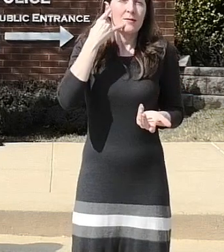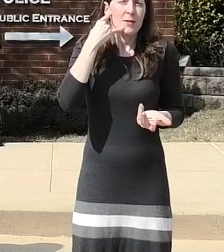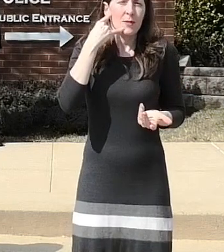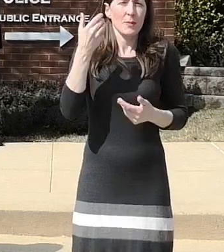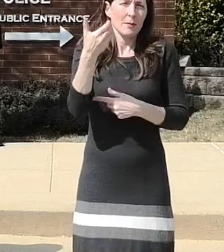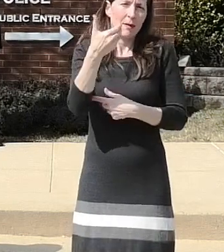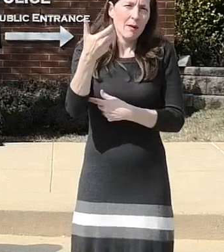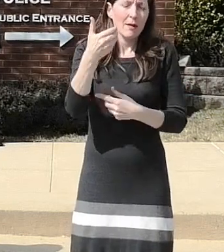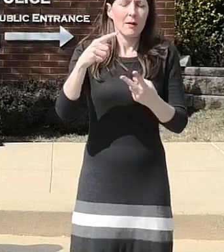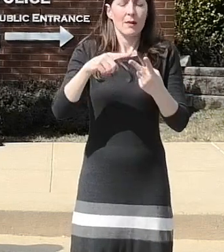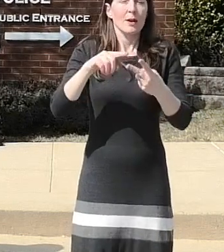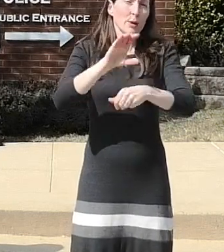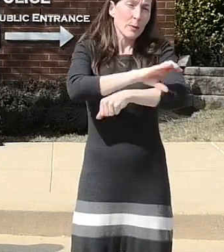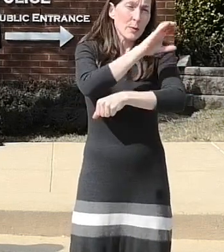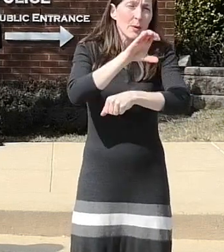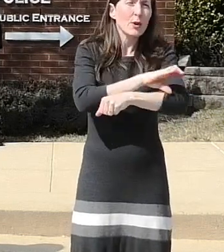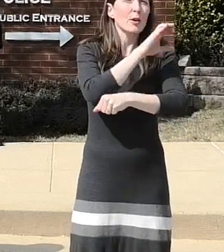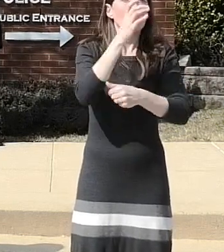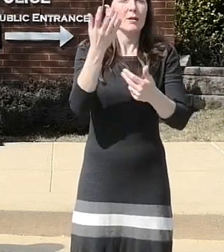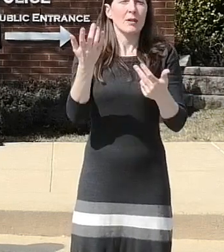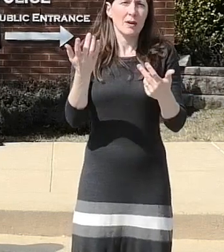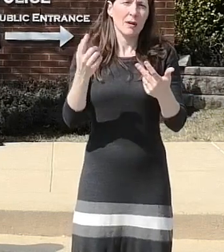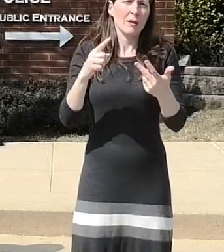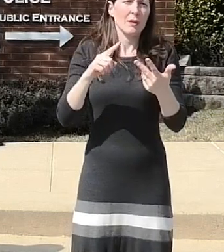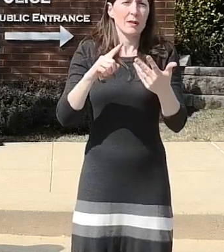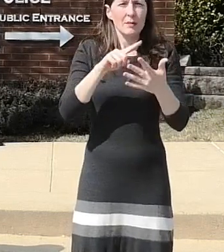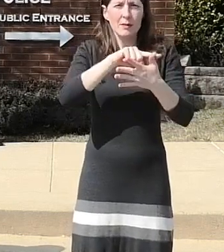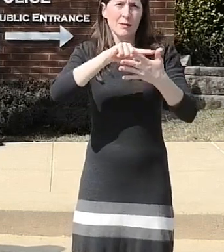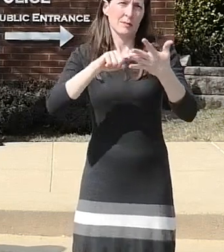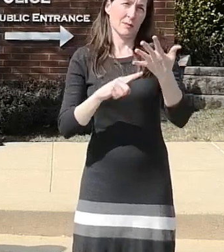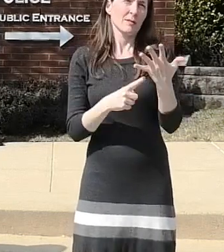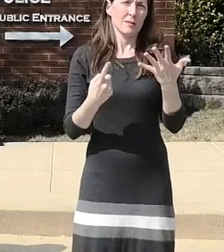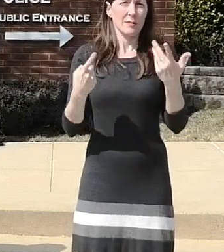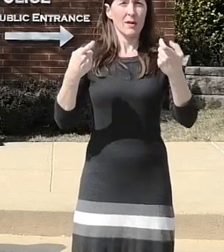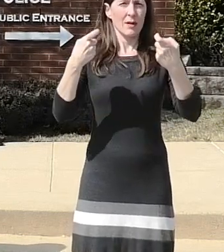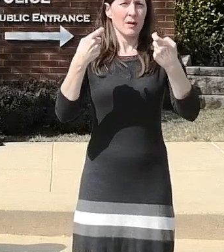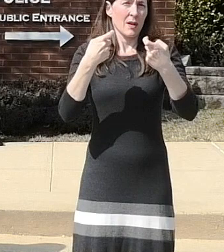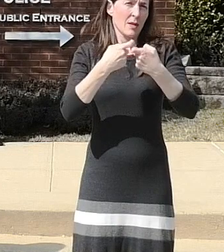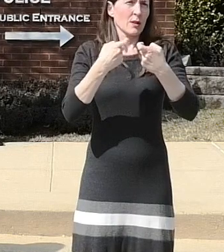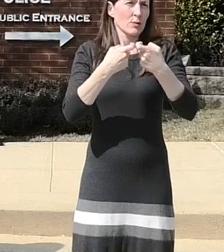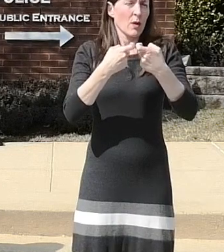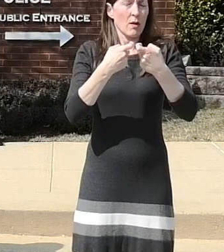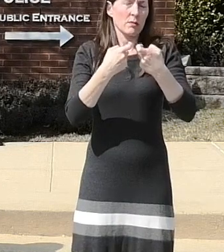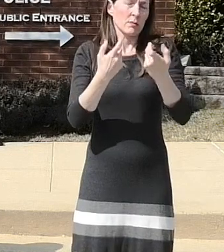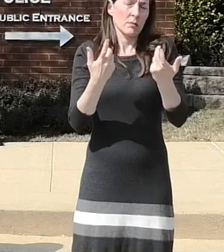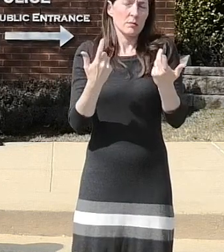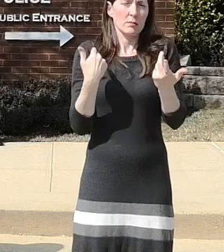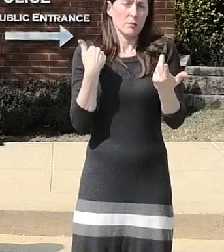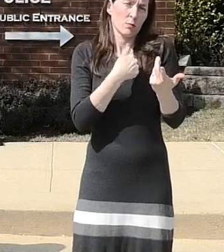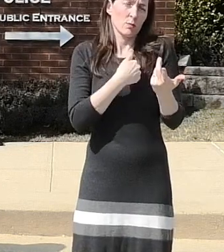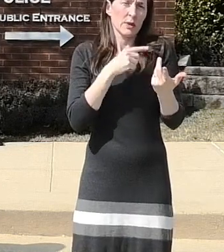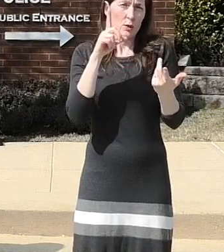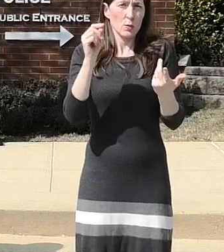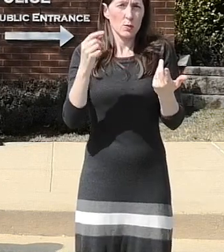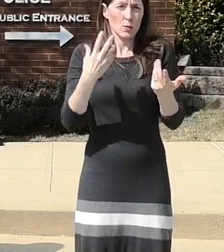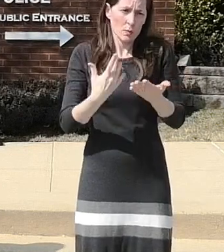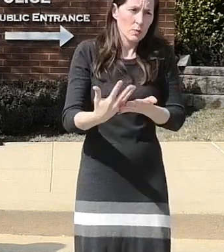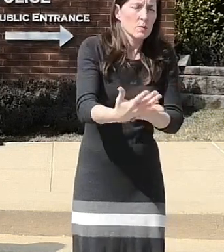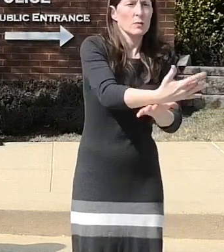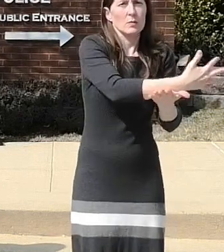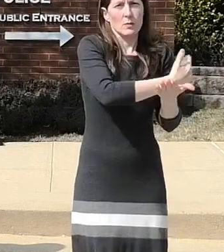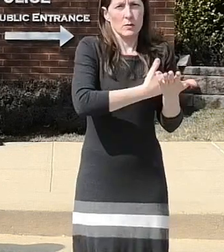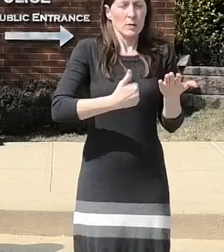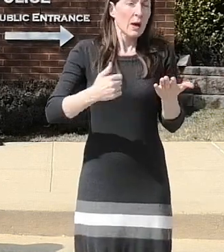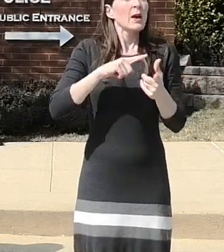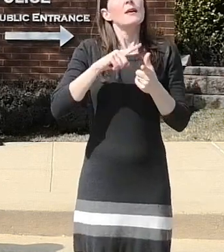electronics cover a large amount of our lives in these days so as an investigator going back and looking for